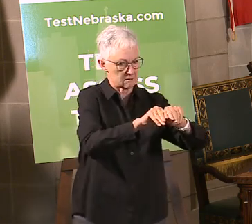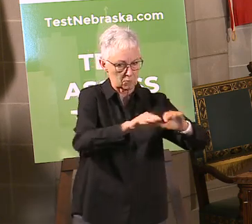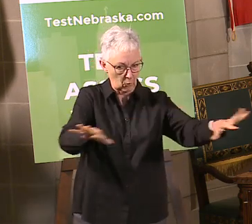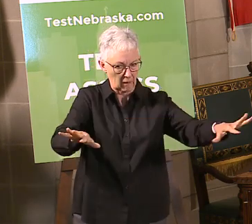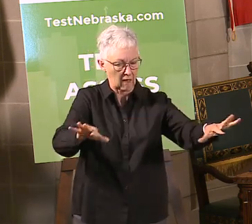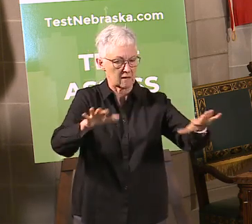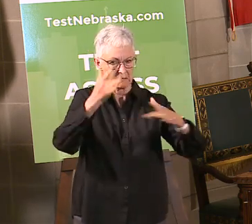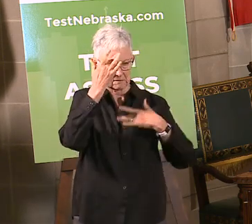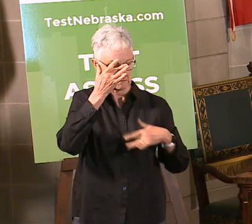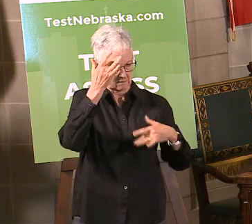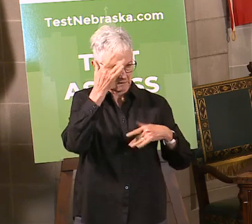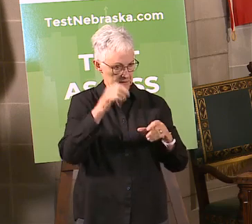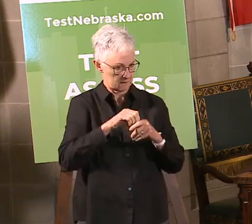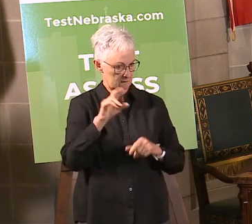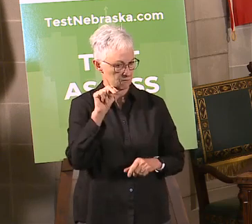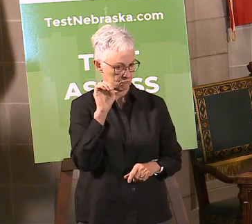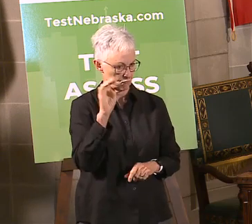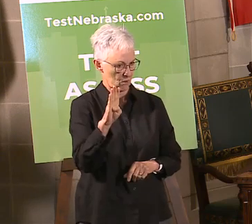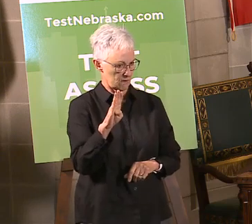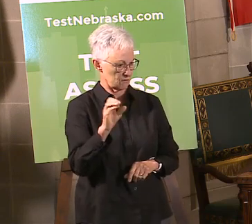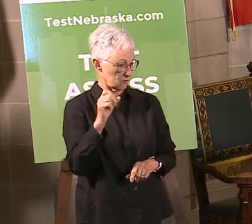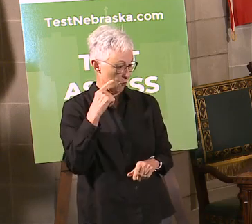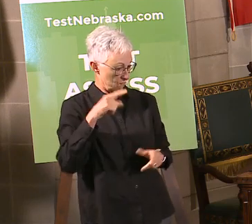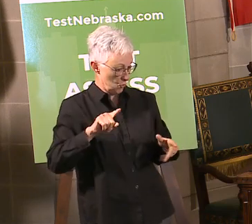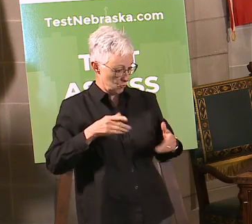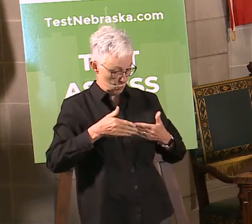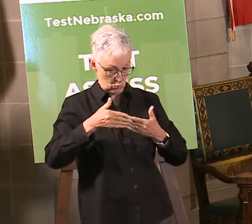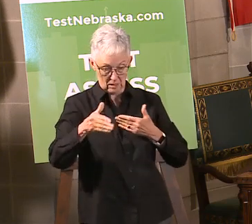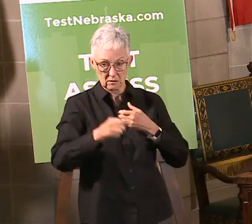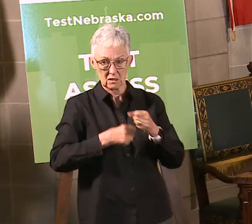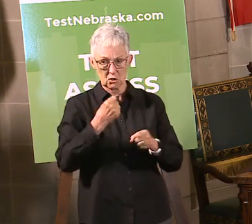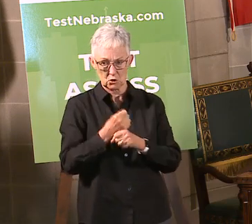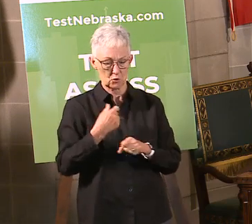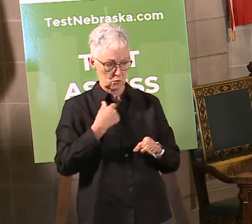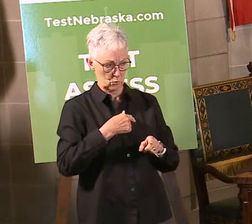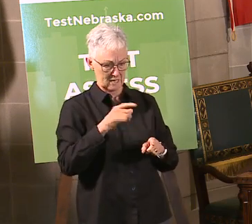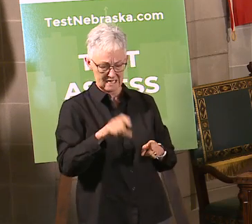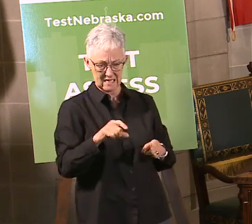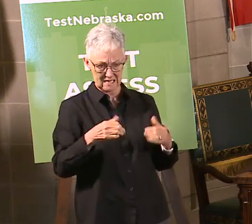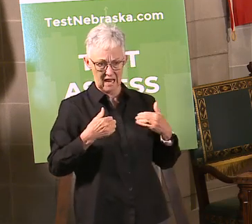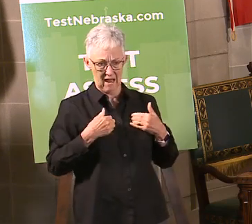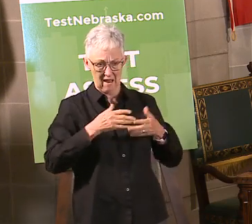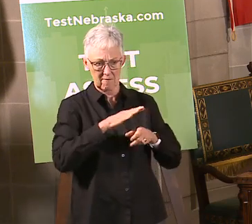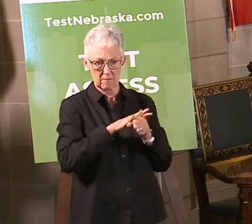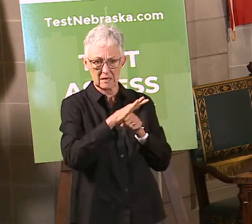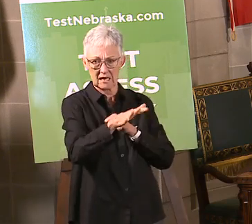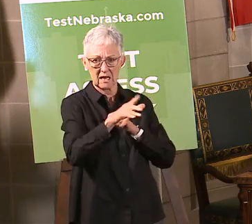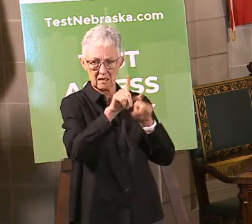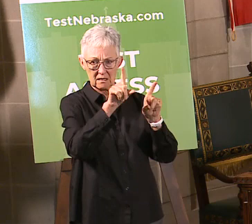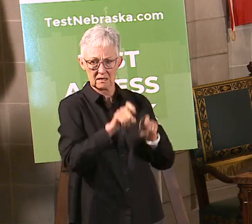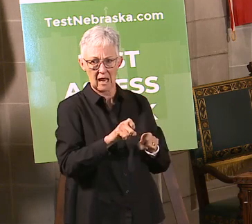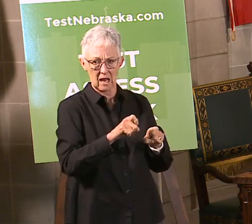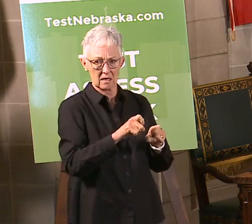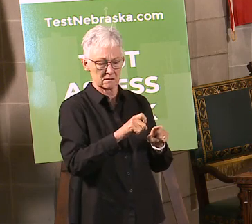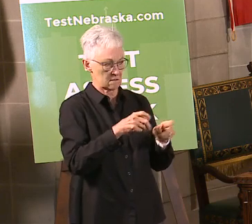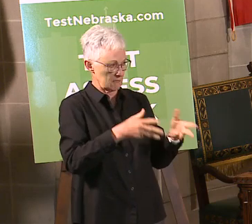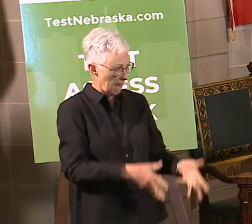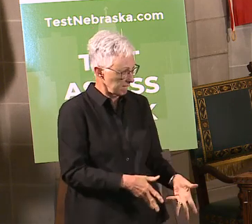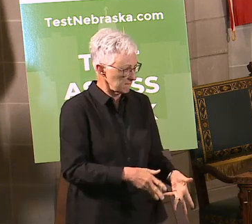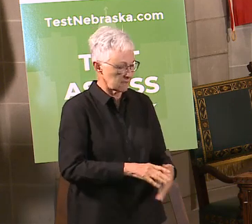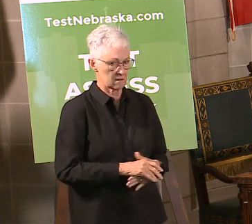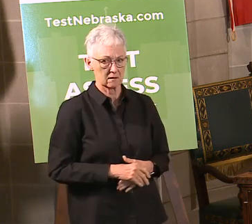the year. So we need to have access to those materials to be able to keep doing it. Was there any input in doing a purchase sum now